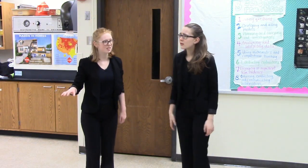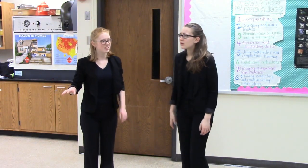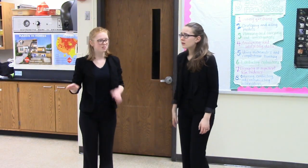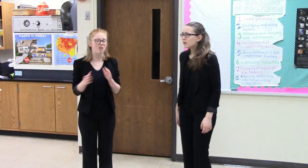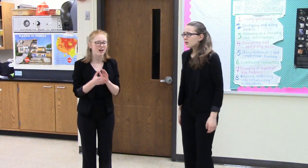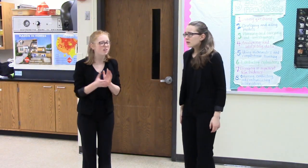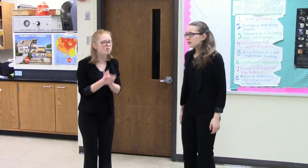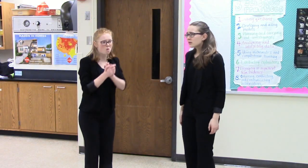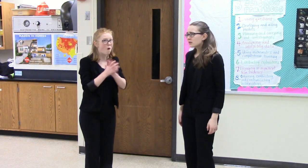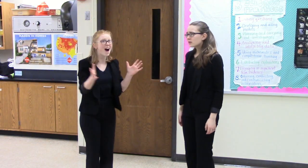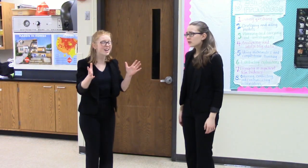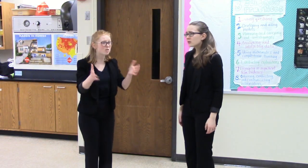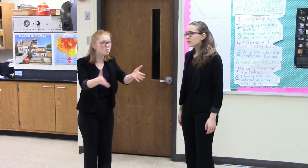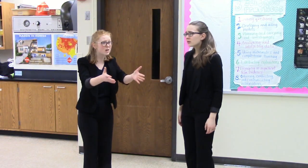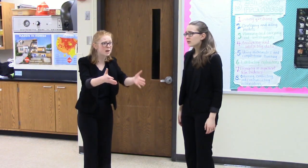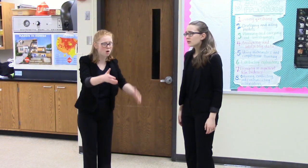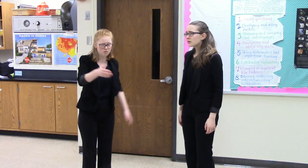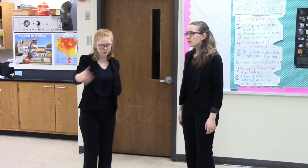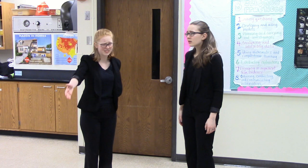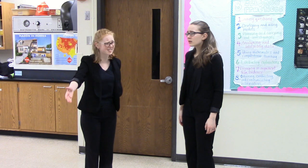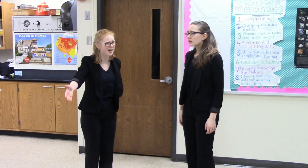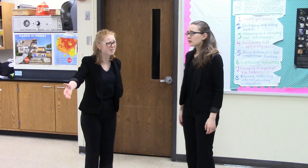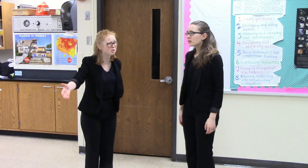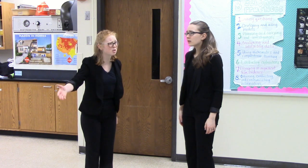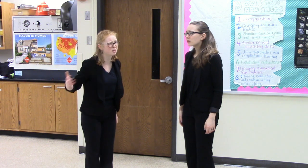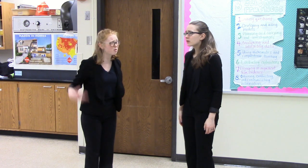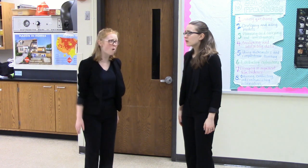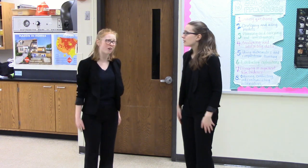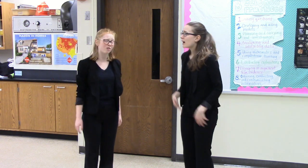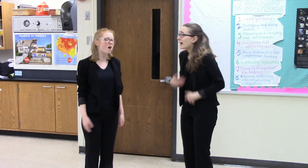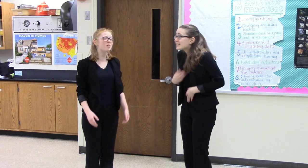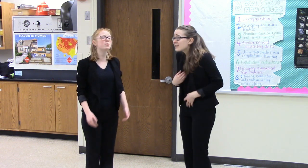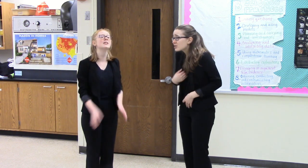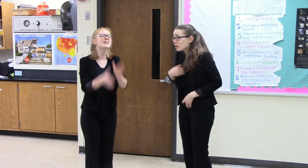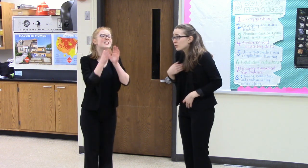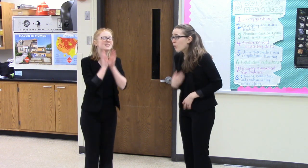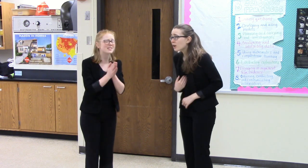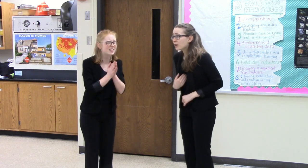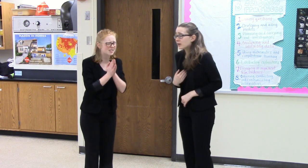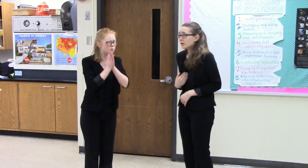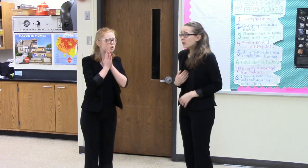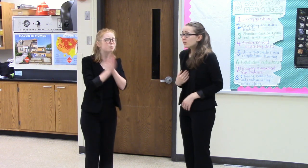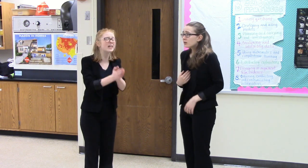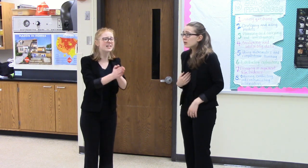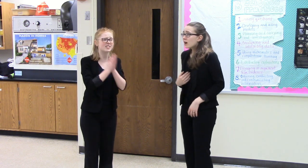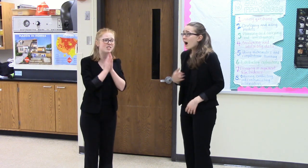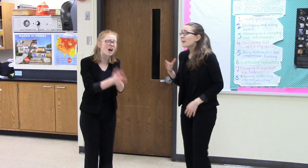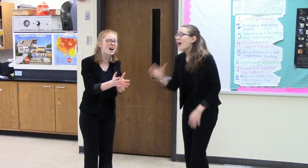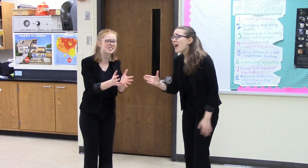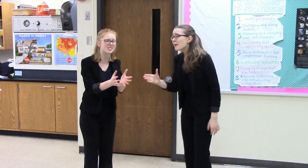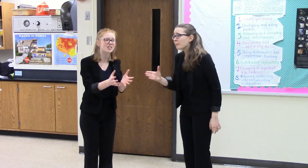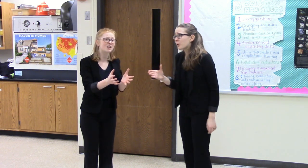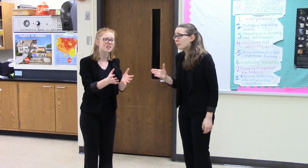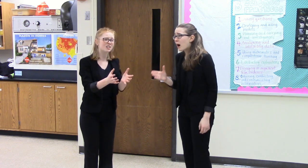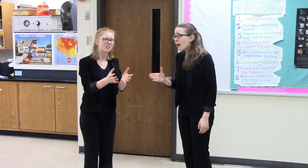Look, I don't know why you came over and decided to turn the water on. I didn't turn the water on. Stacy, would you please? Just. I'm Amber, Mom.